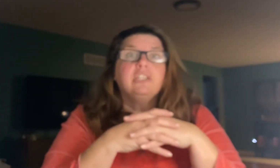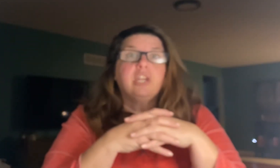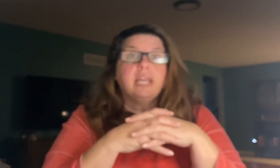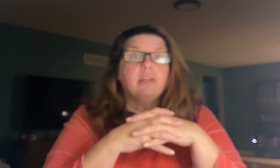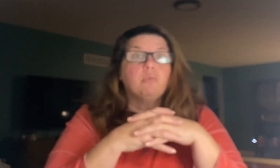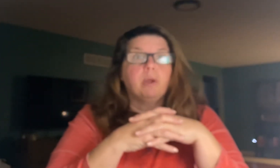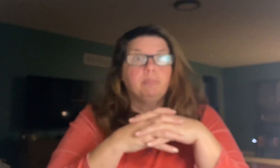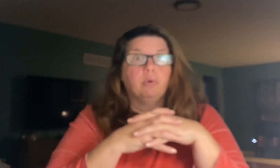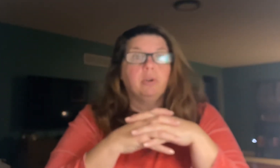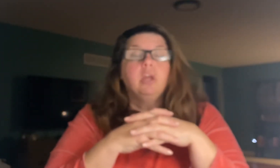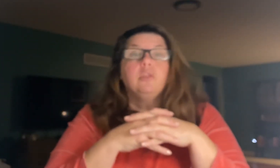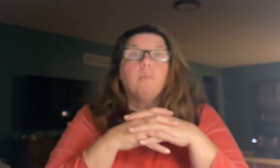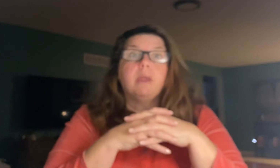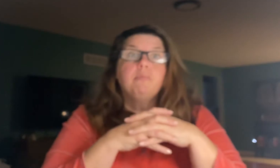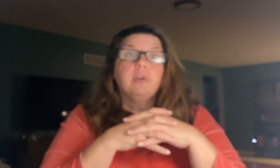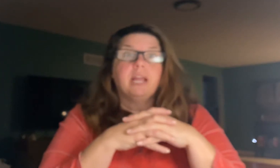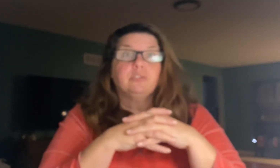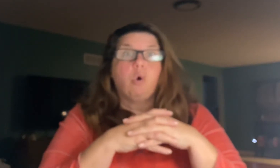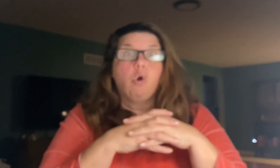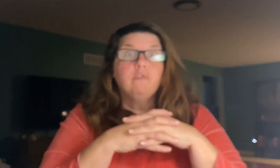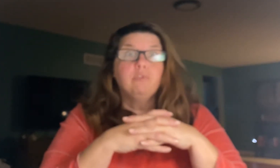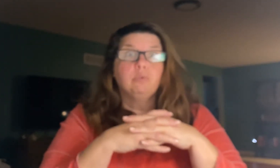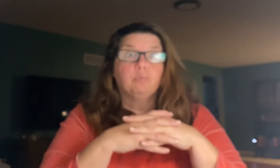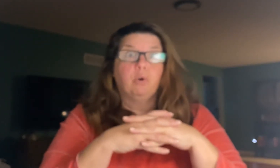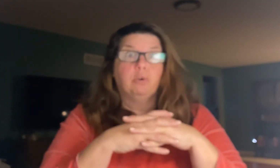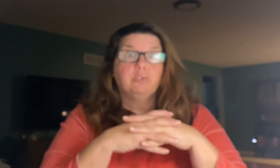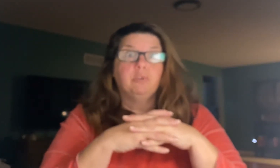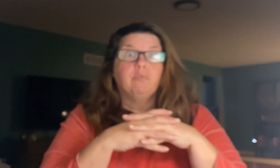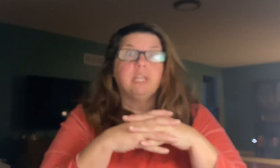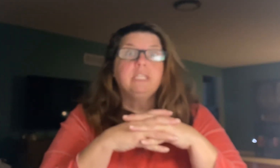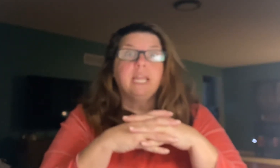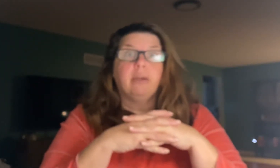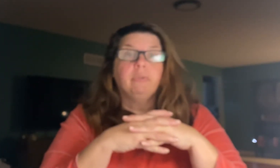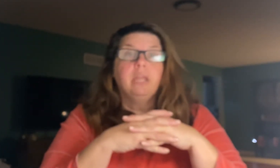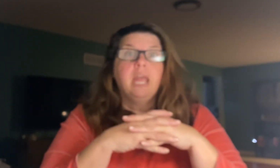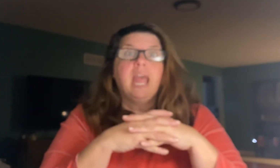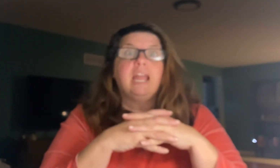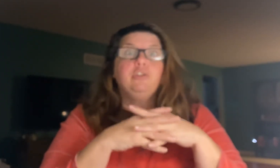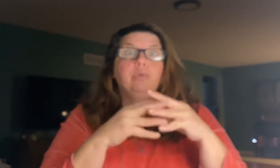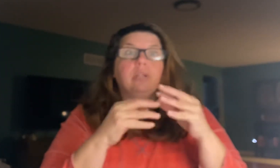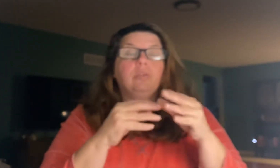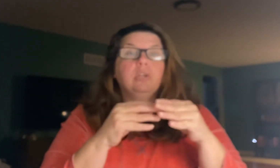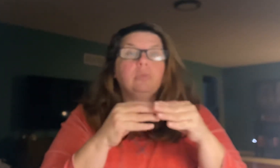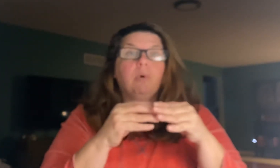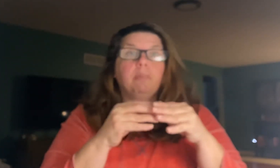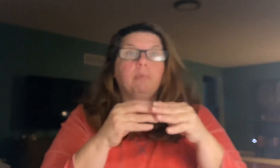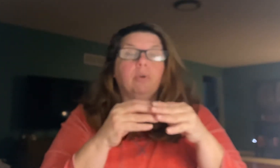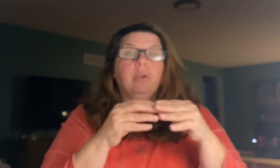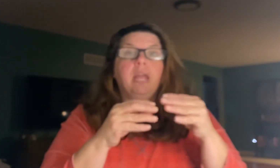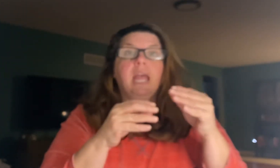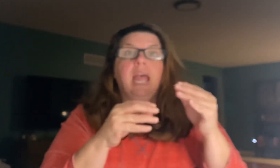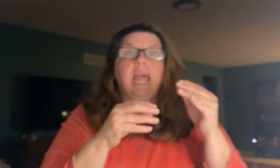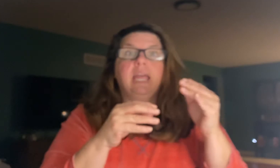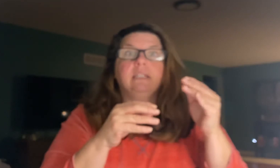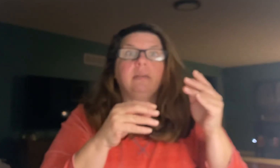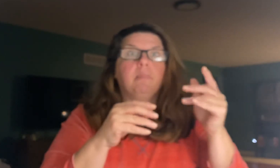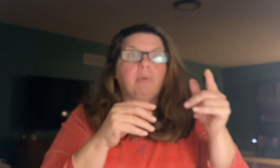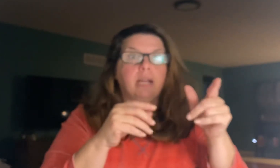check out the whiteboard. The whiteboard has all of those words written down, and you can look at the whiteboard and practice